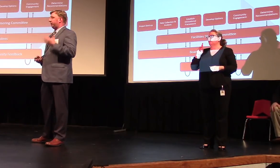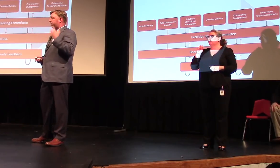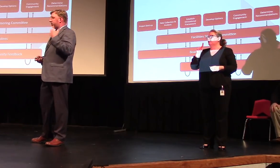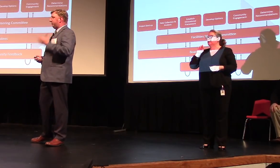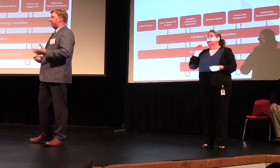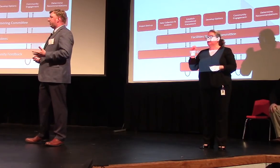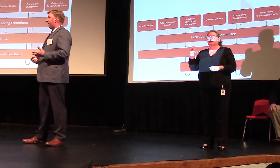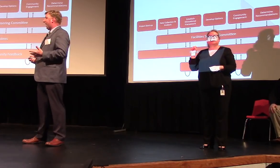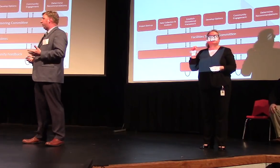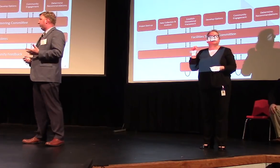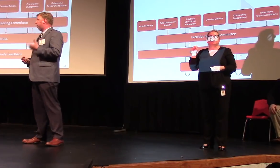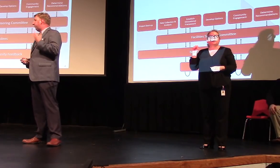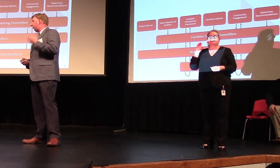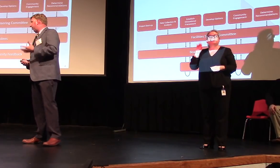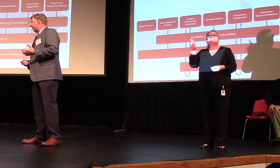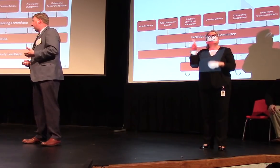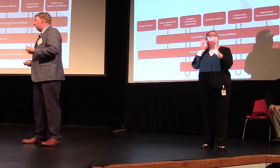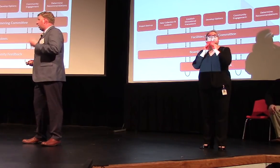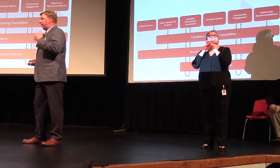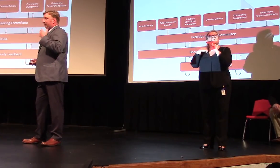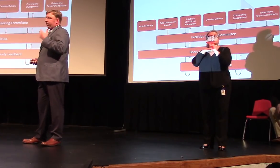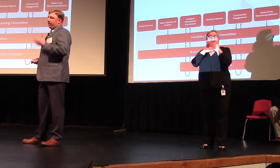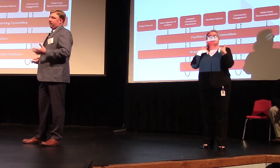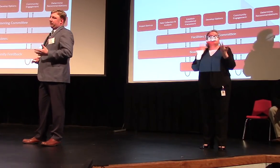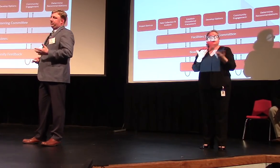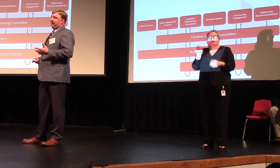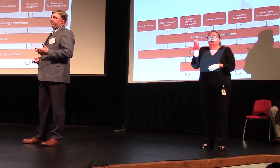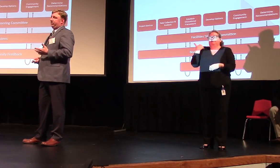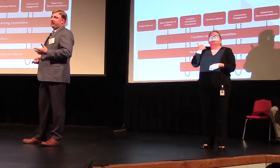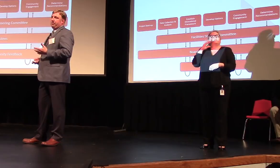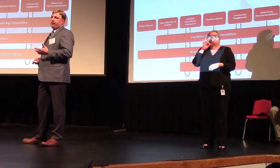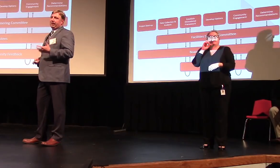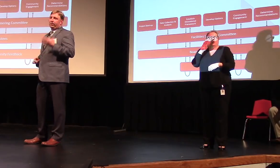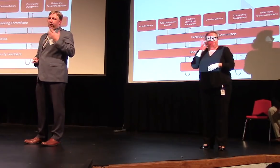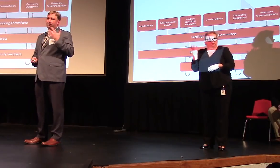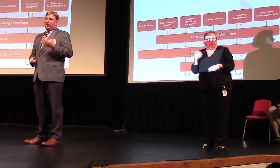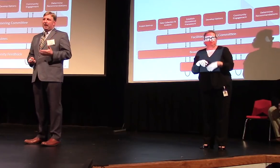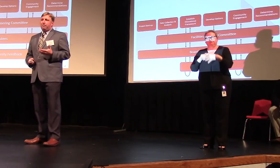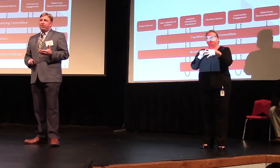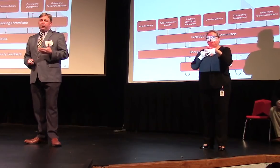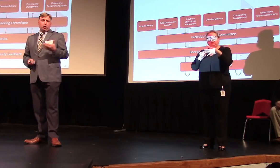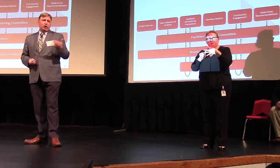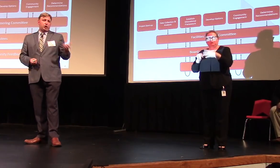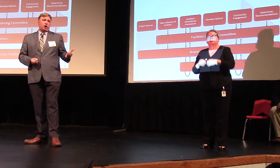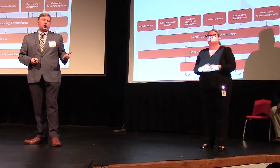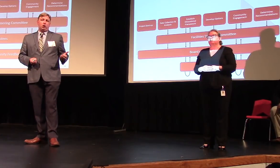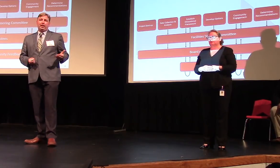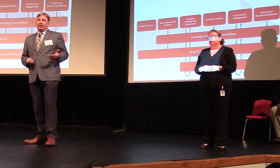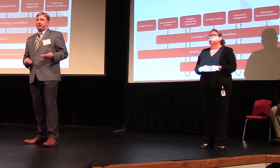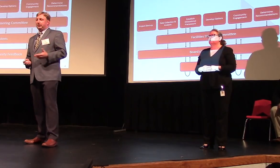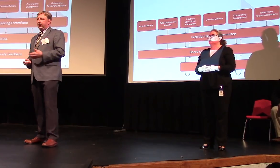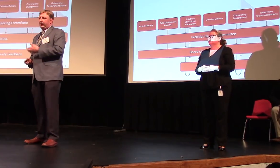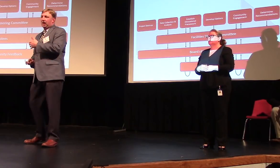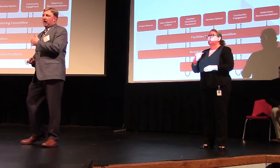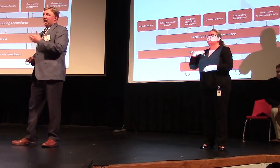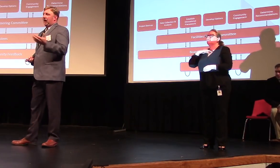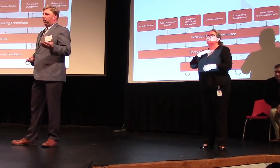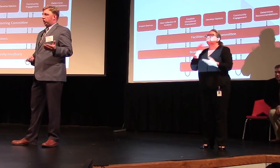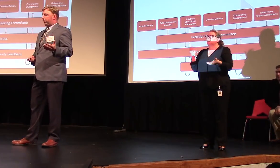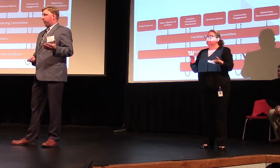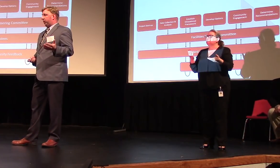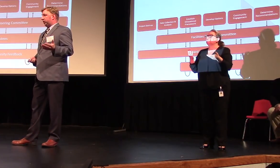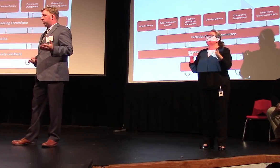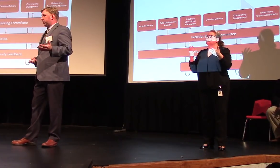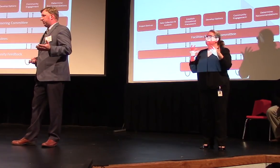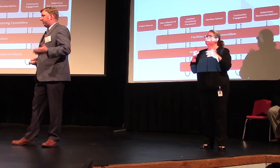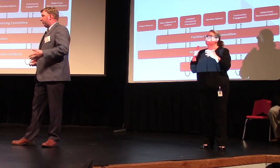framework. And those are some meetings that we had earlier in February. And that's where we collected some data from the community and talked about kind of big picture educational ideas like how